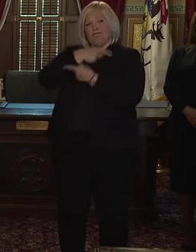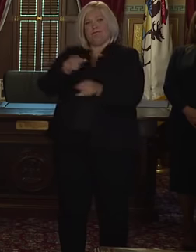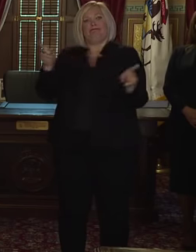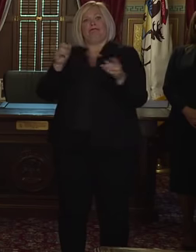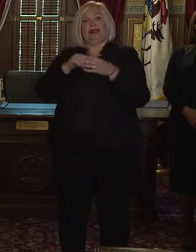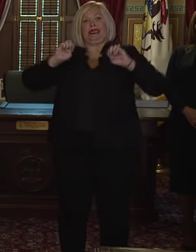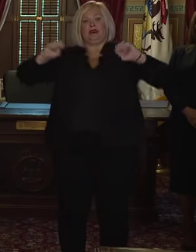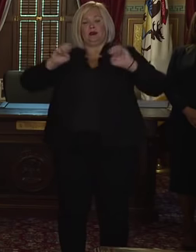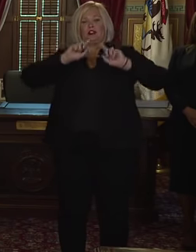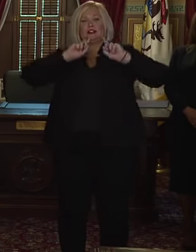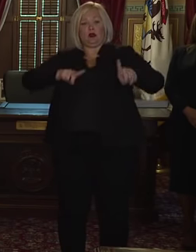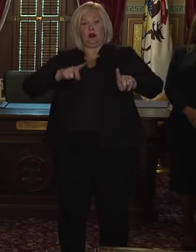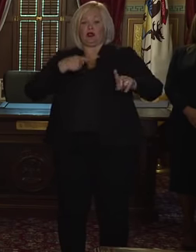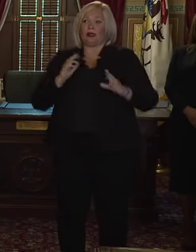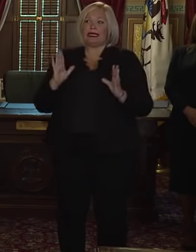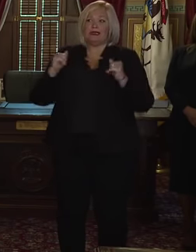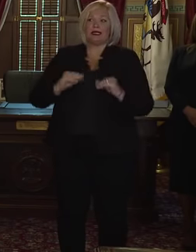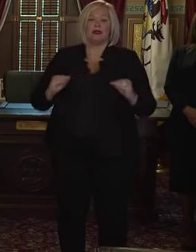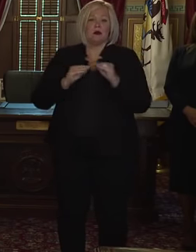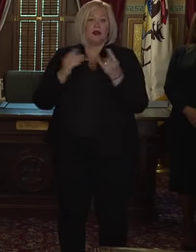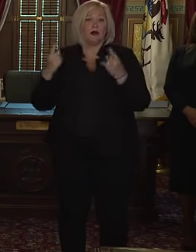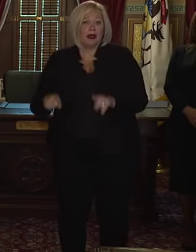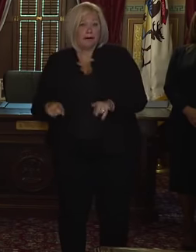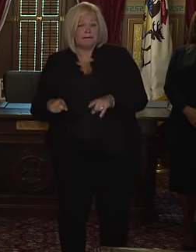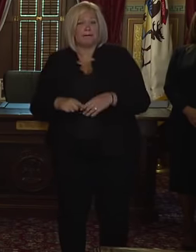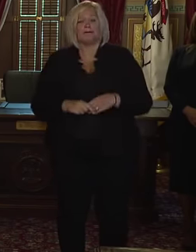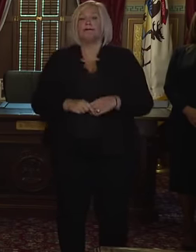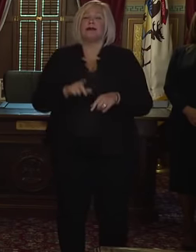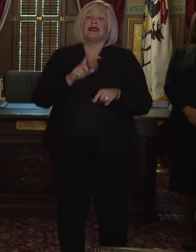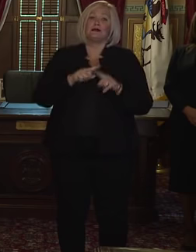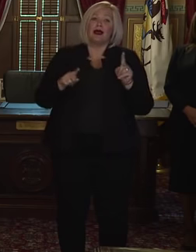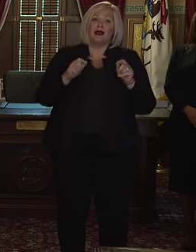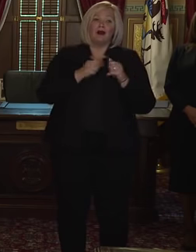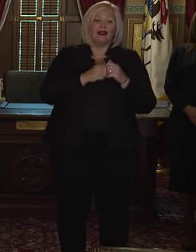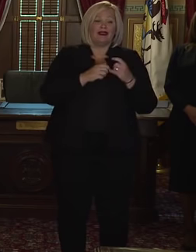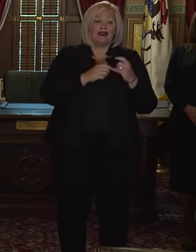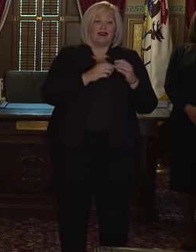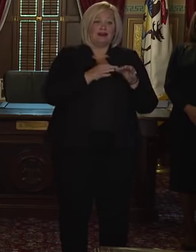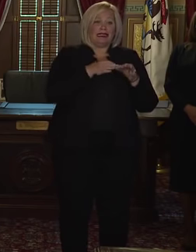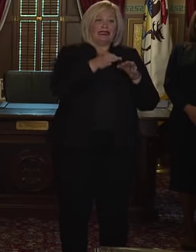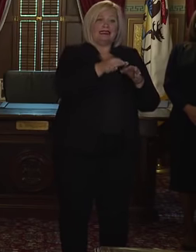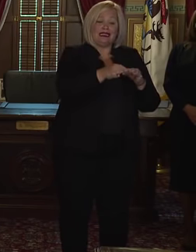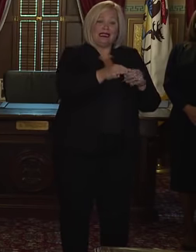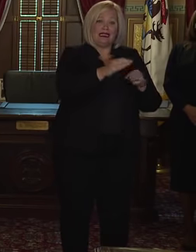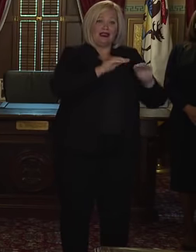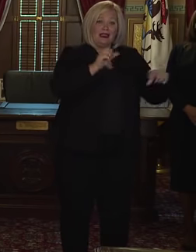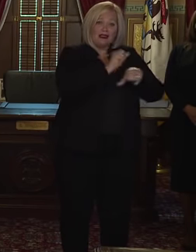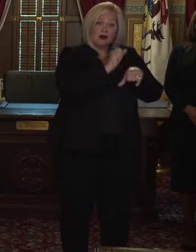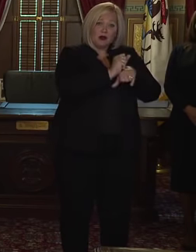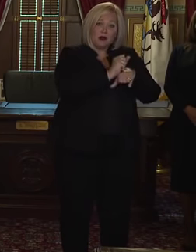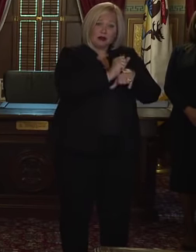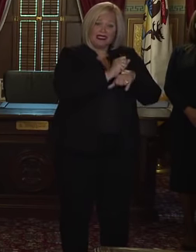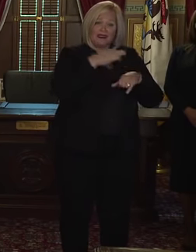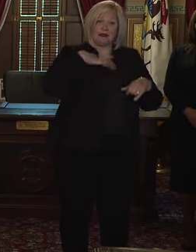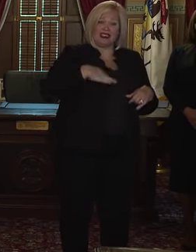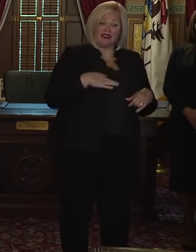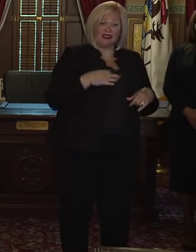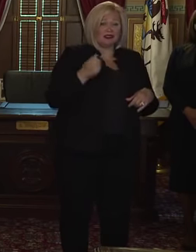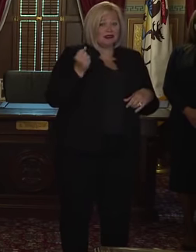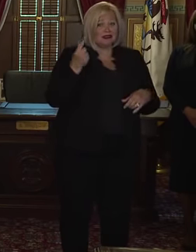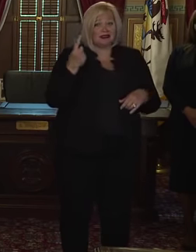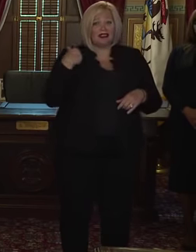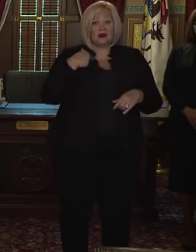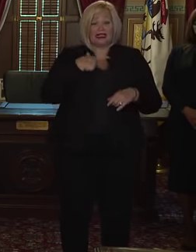more. But when it comes to things like extending unemployment benefits, we have hundreds of